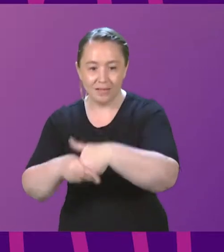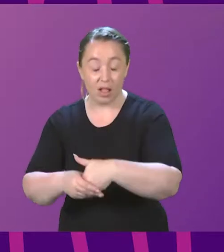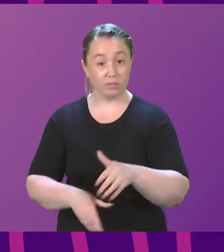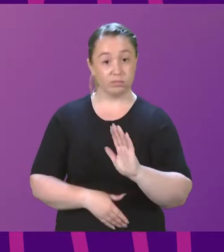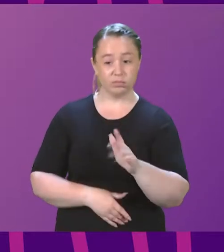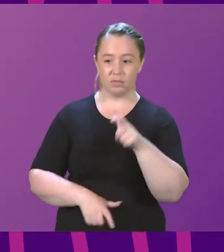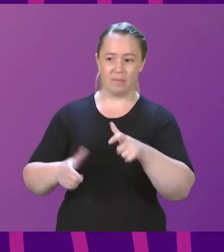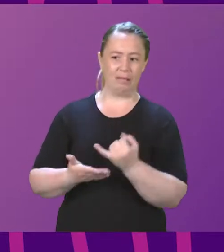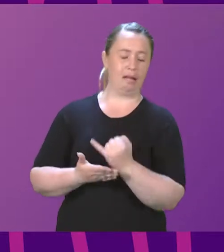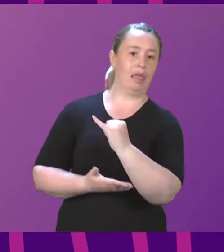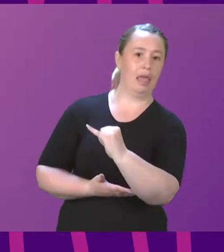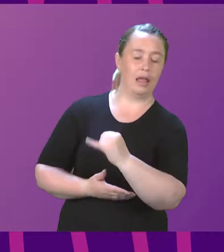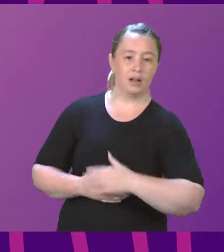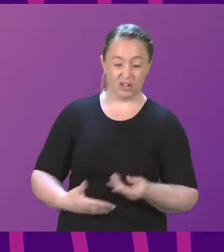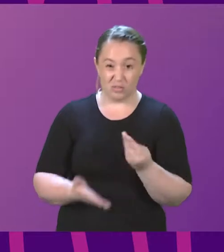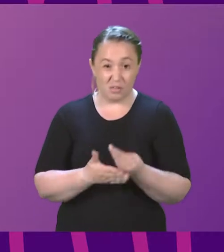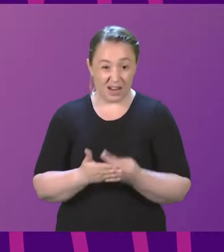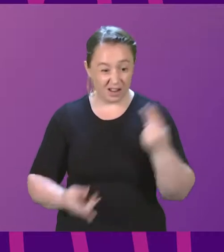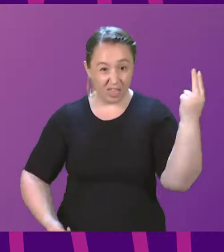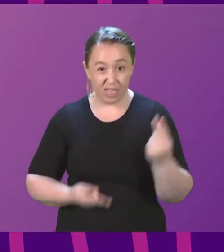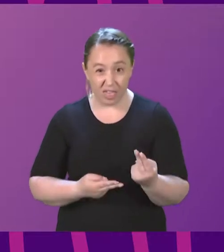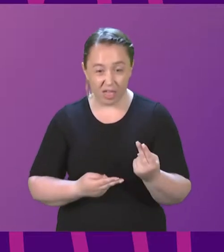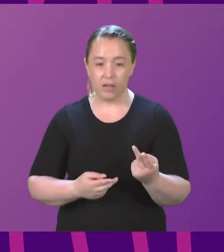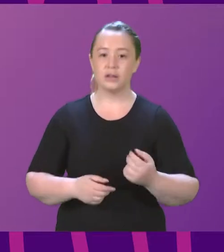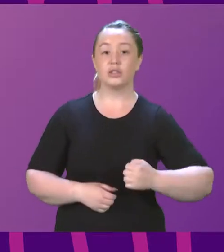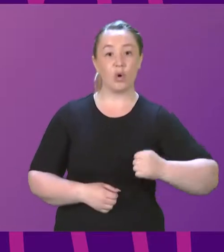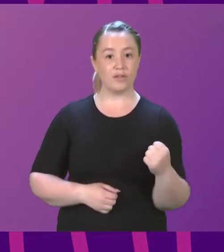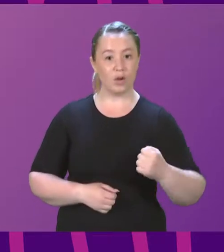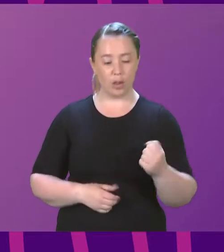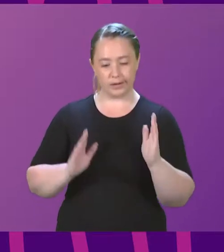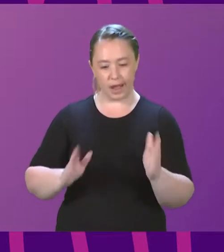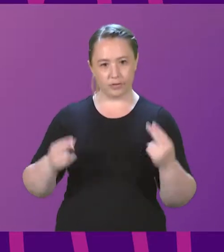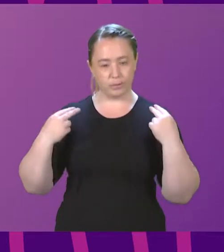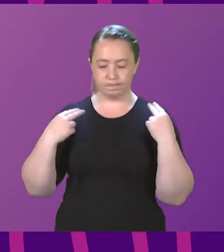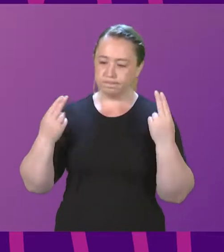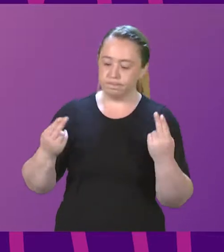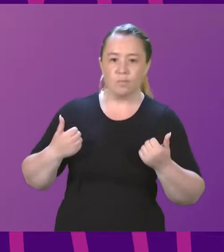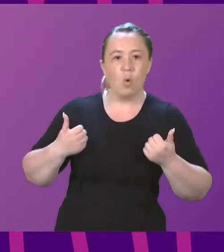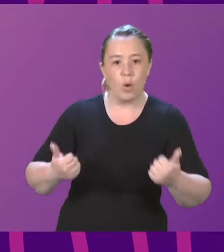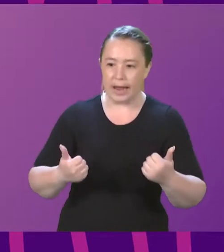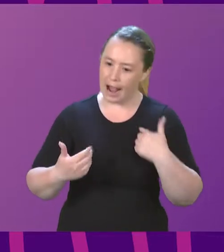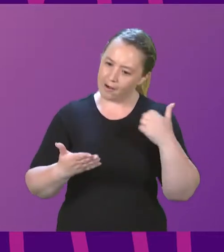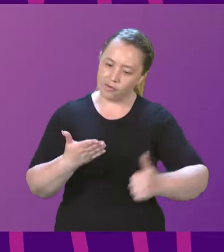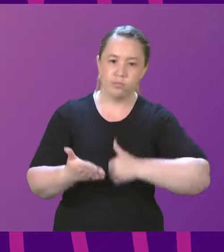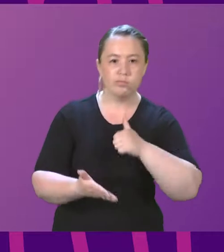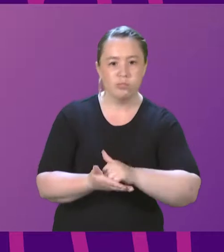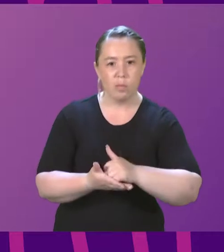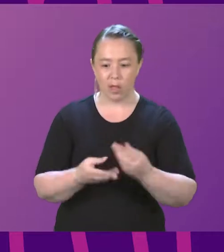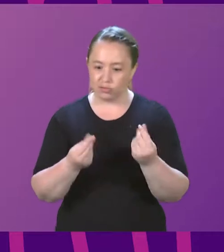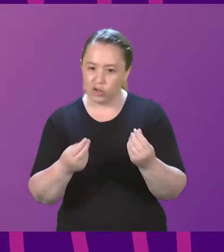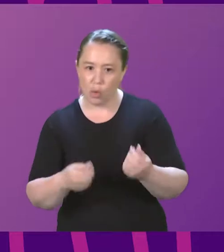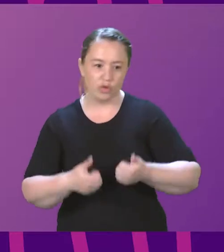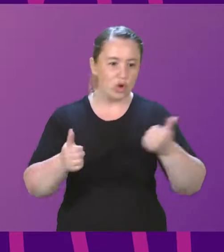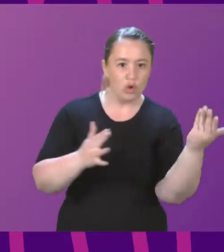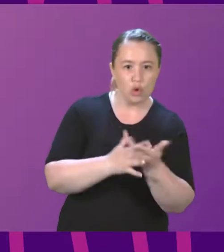huge pay discrepancies, does the Minister believe if Scotland is to stand up and say that we have a properly resourced and good